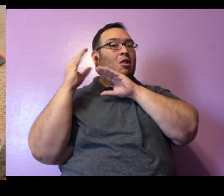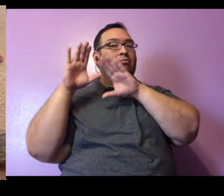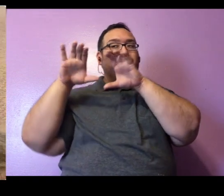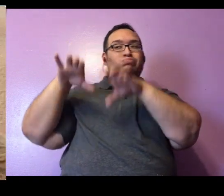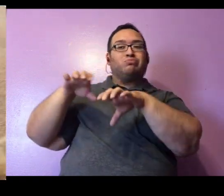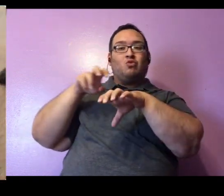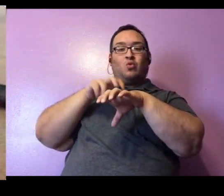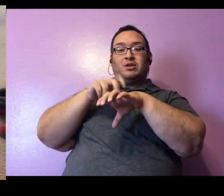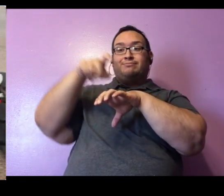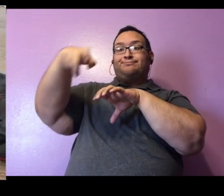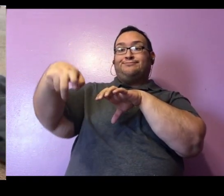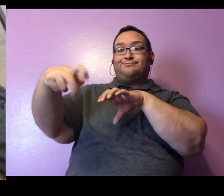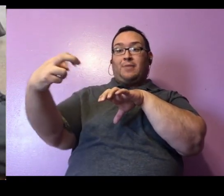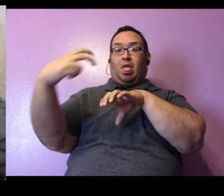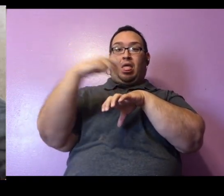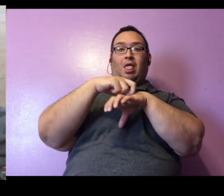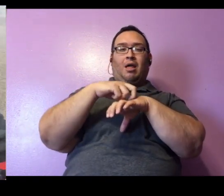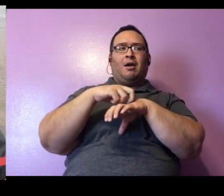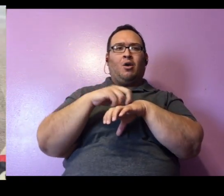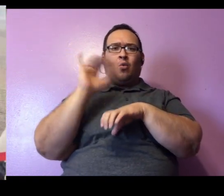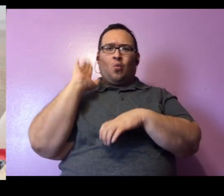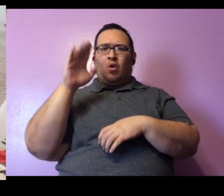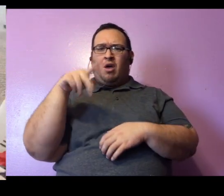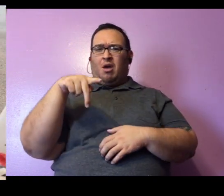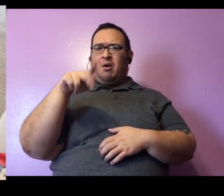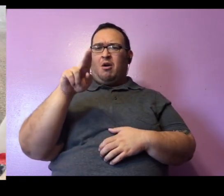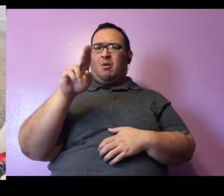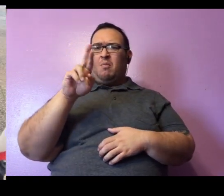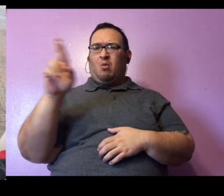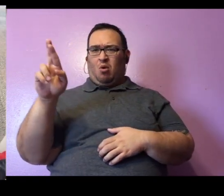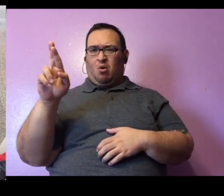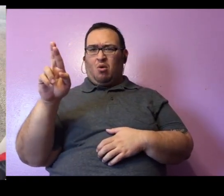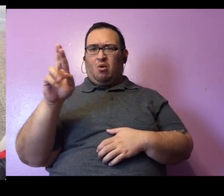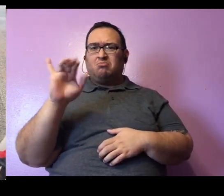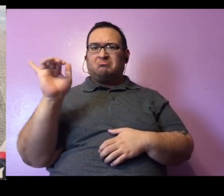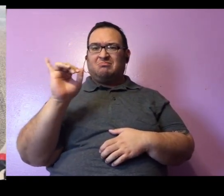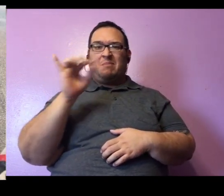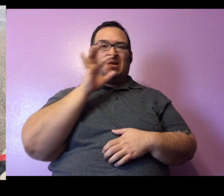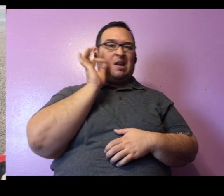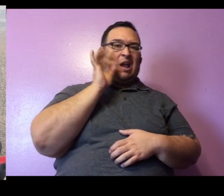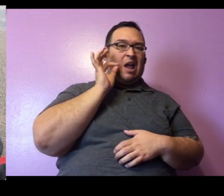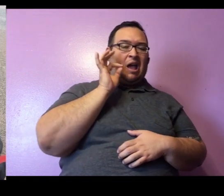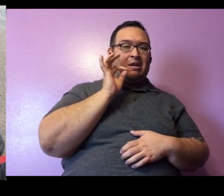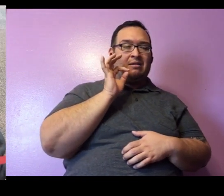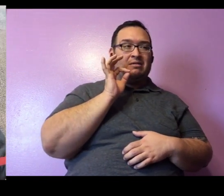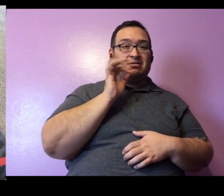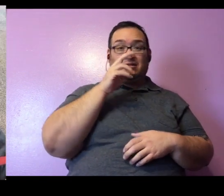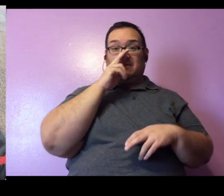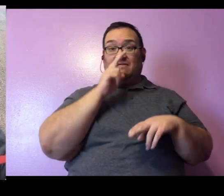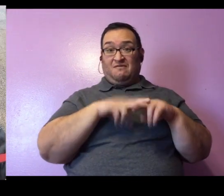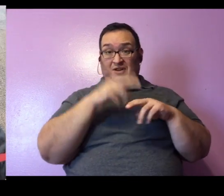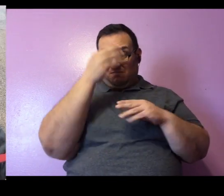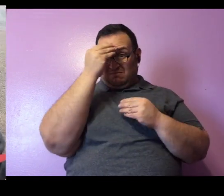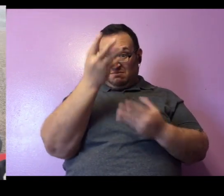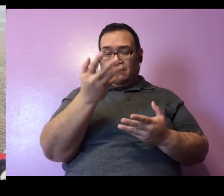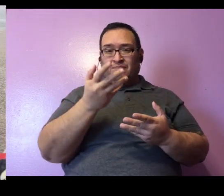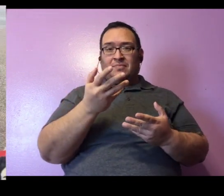that on her pillow too. And she purrs. And just purrs and purrs when she plays with her pillow. Because, fun fact, Bearcats make a